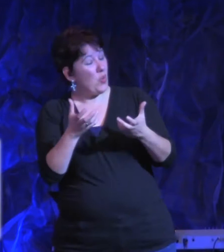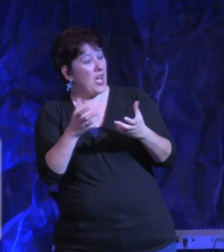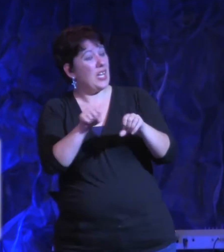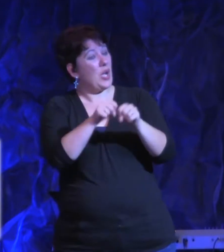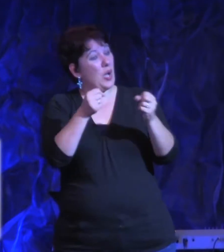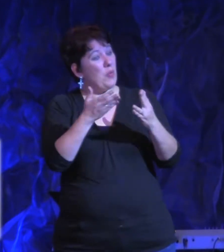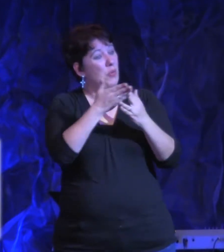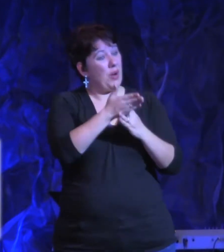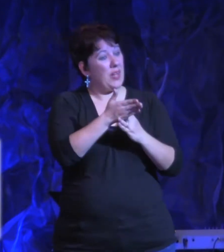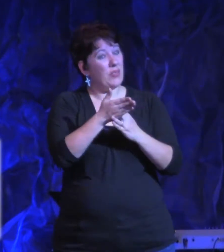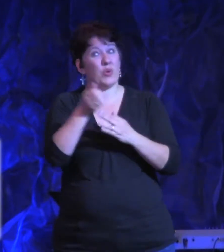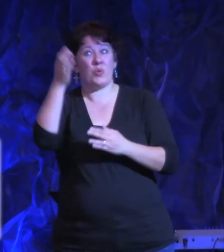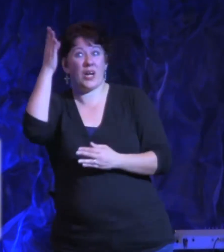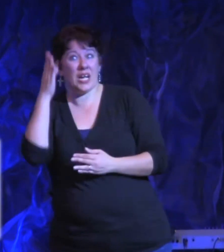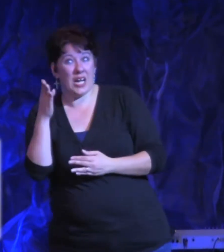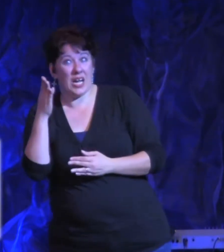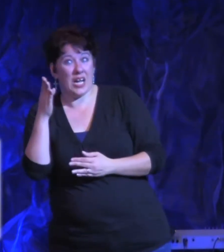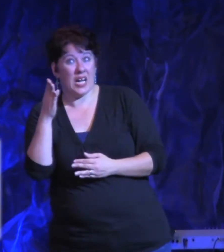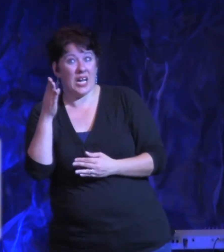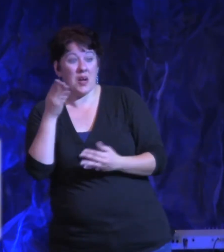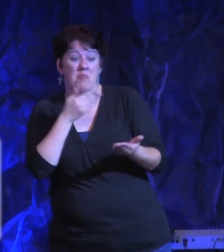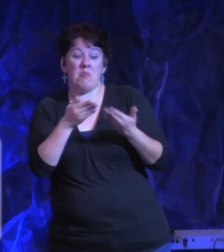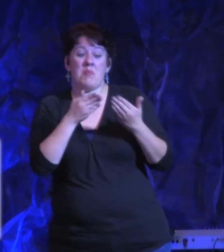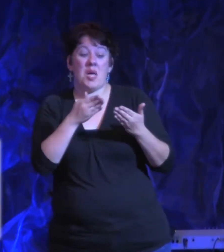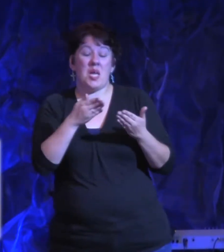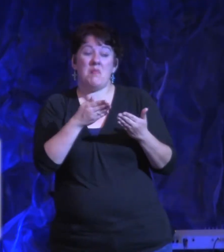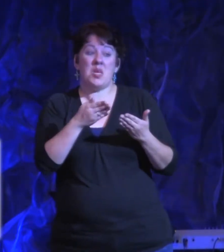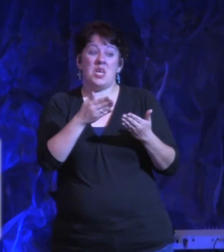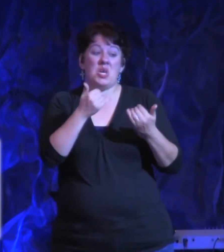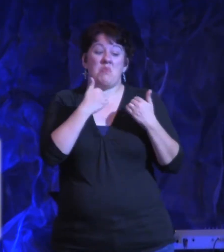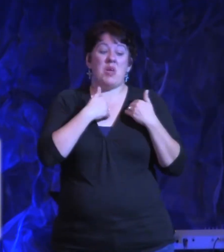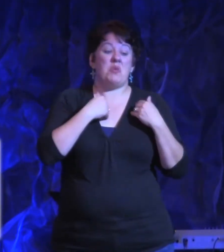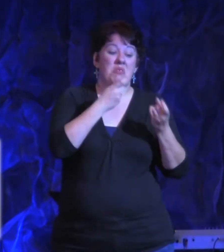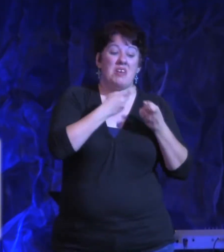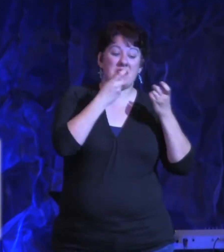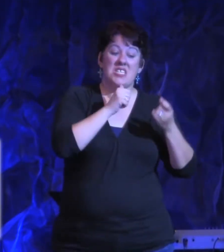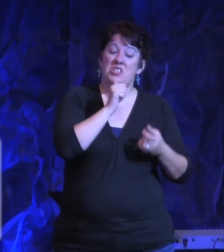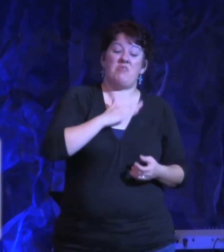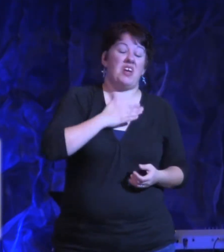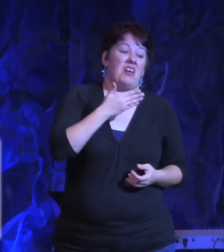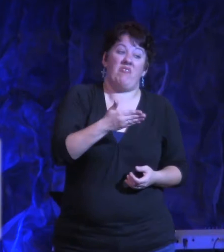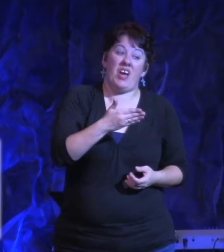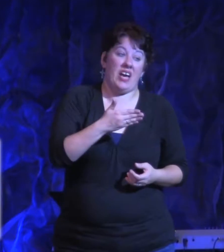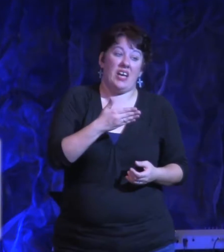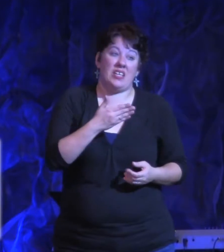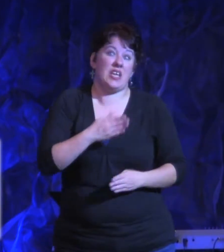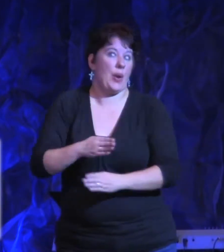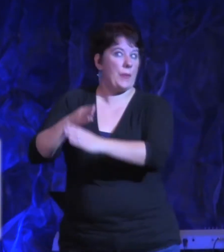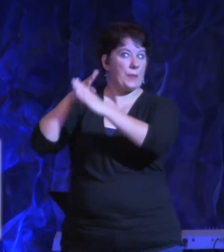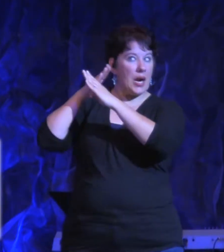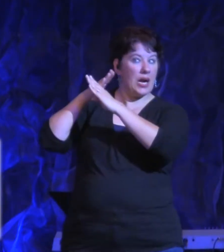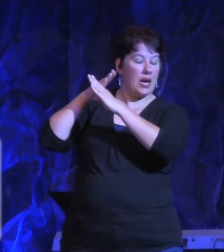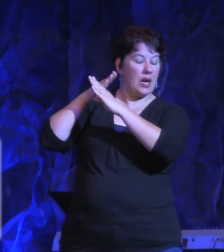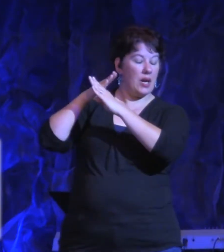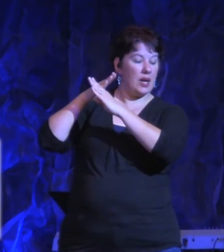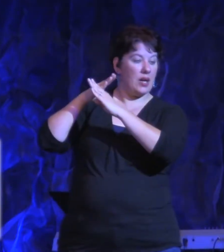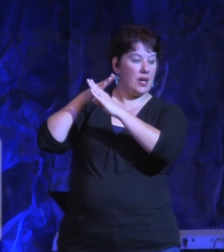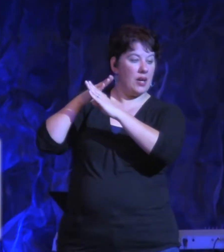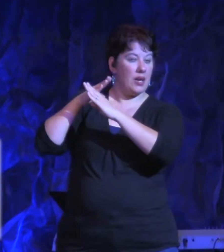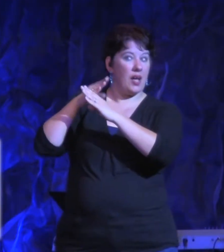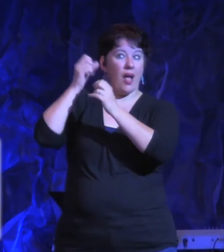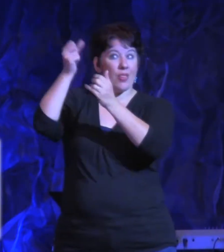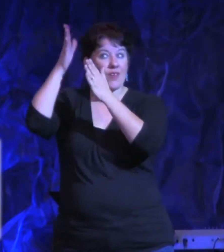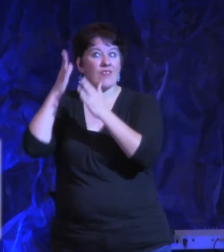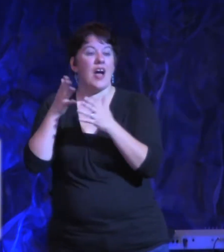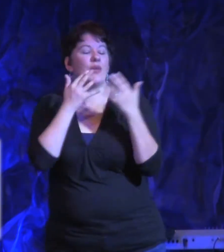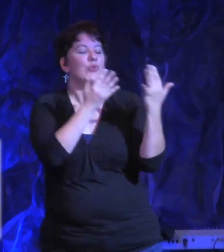God, but unconfessed sin is blocking you. It's a barrier. And you see, the Father is just waiting for you to